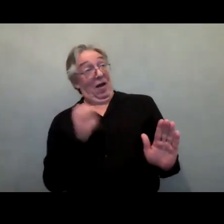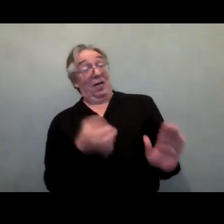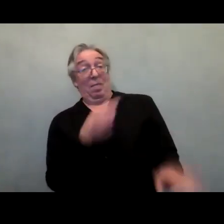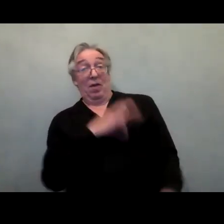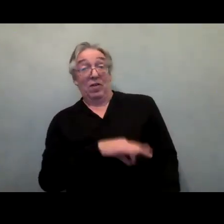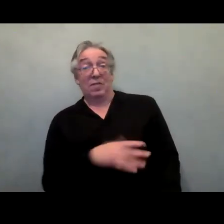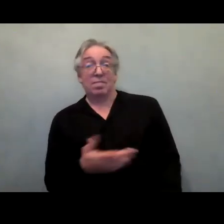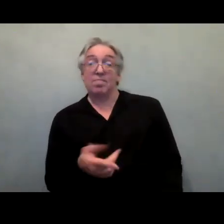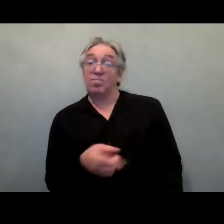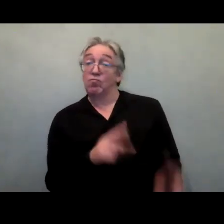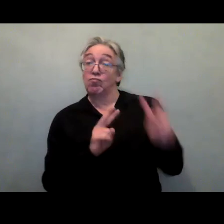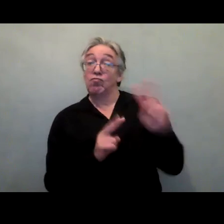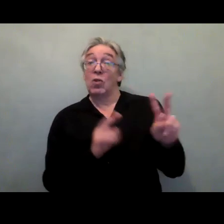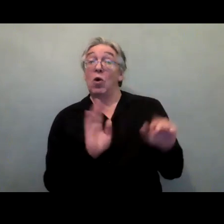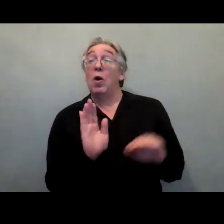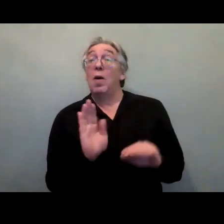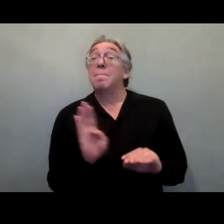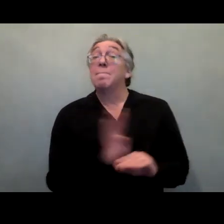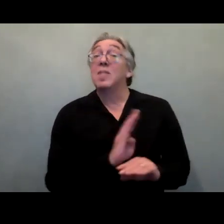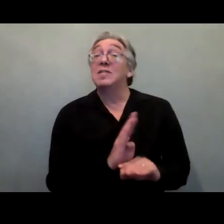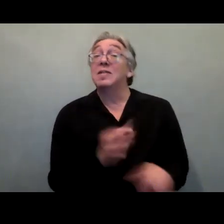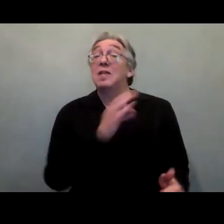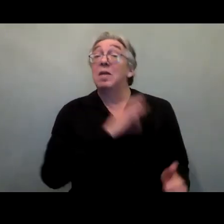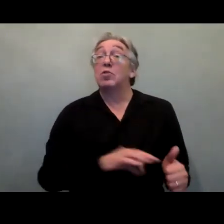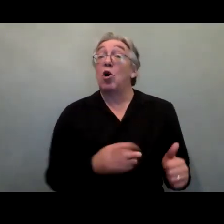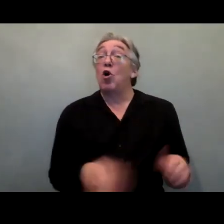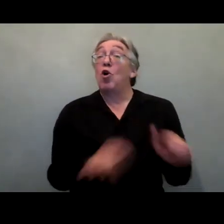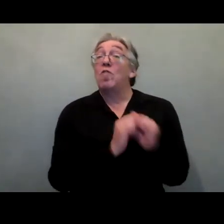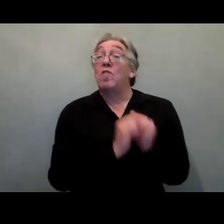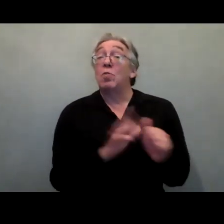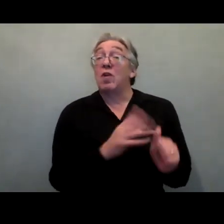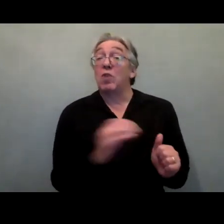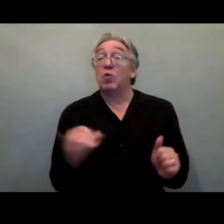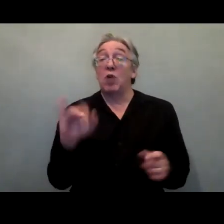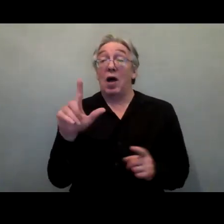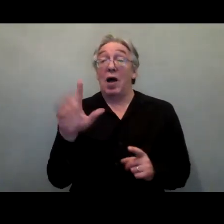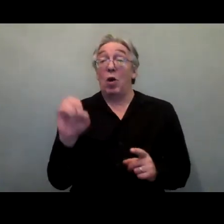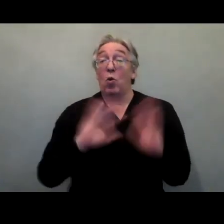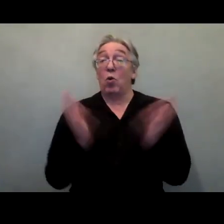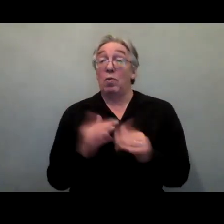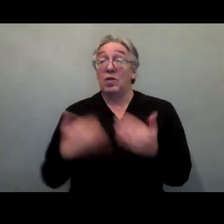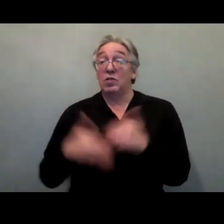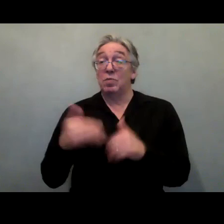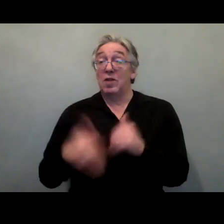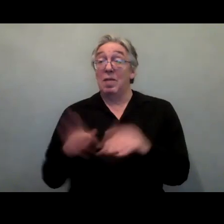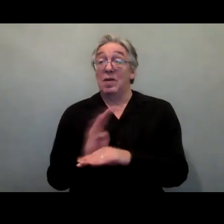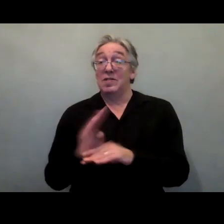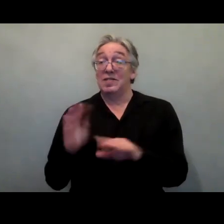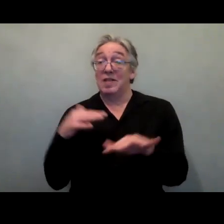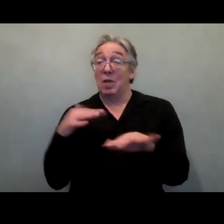leaders are doing, starting with the Valuable 500, with the ILO's Global Business Disability Network, with the Purple Light Up movement.